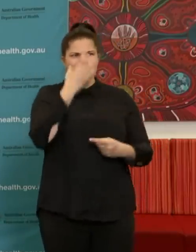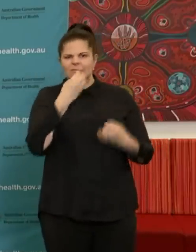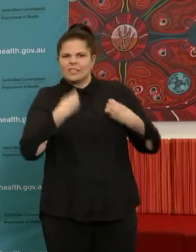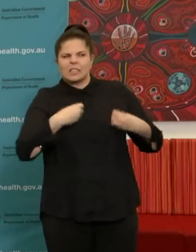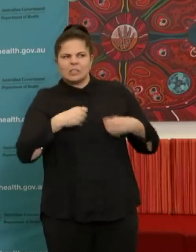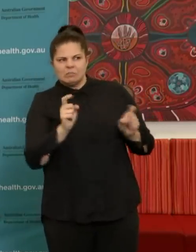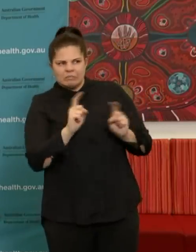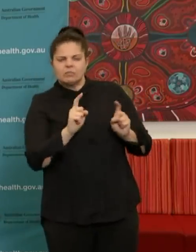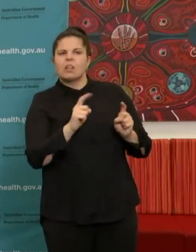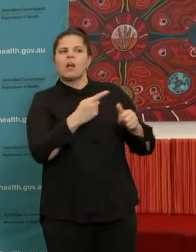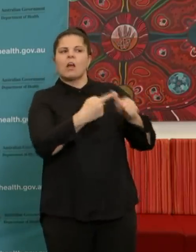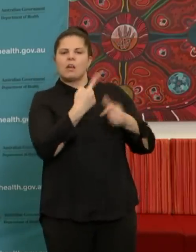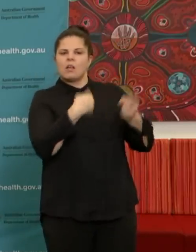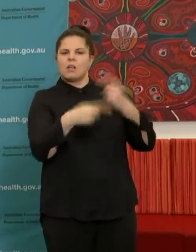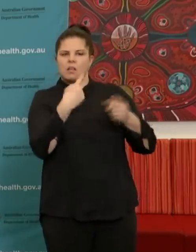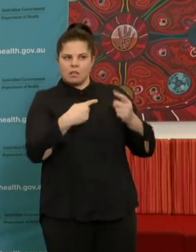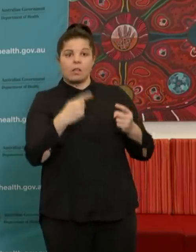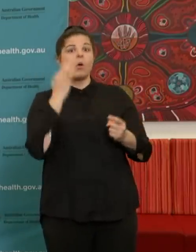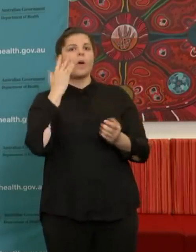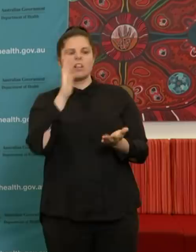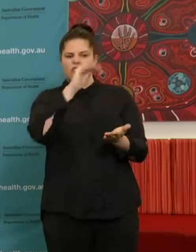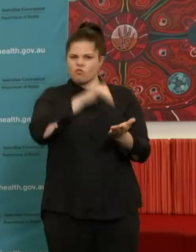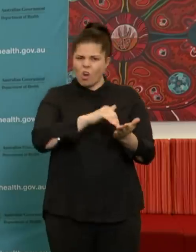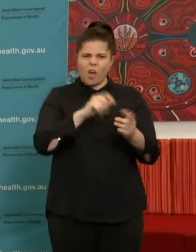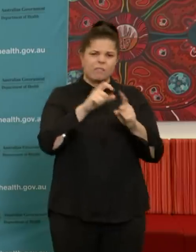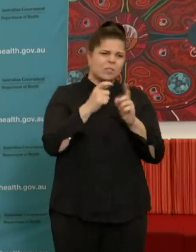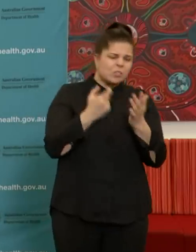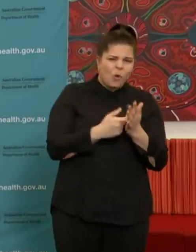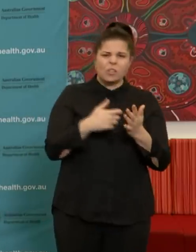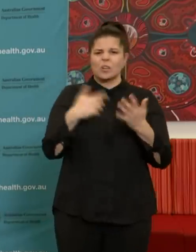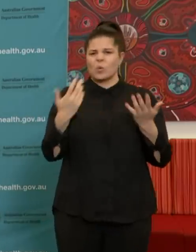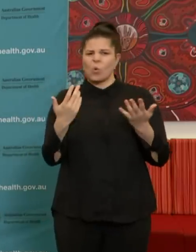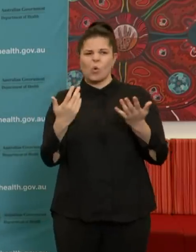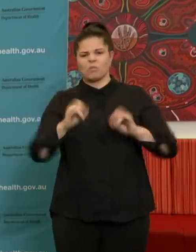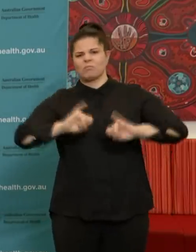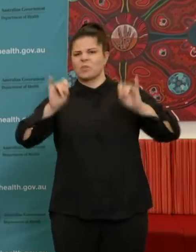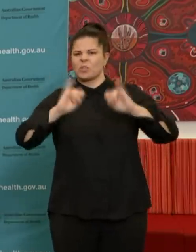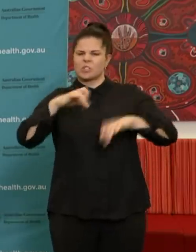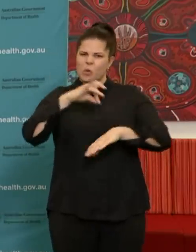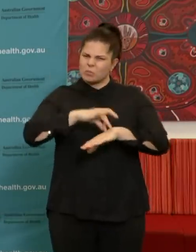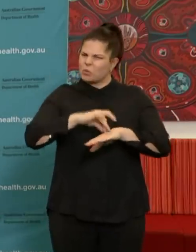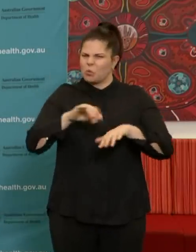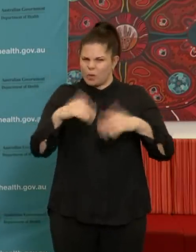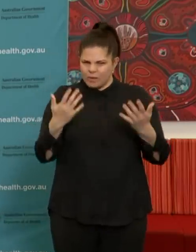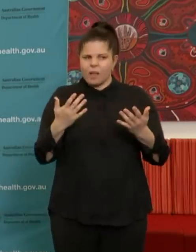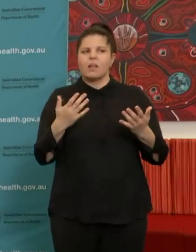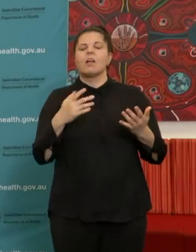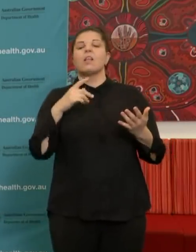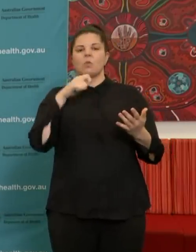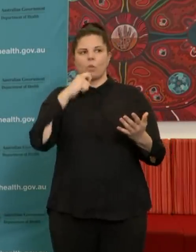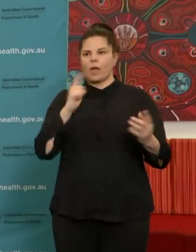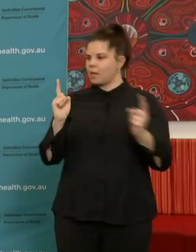when you get to the fever clinic, the emergency department or wherever it is that you are